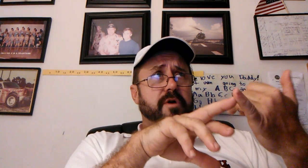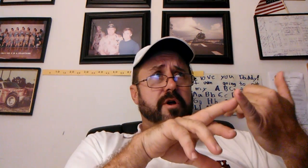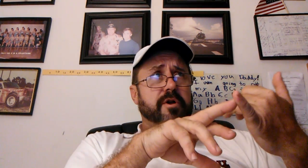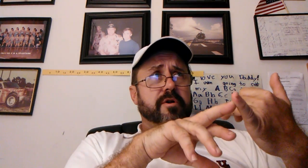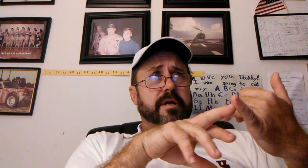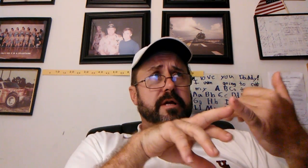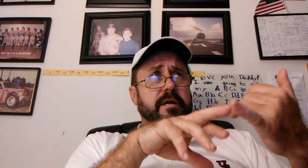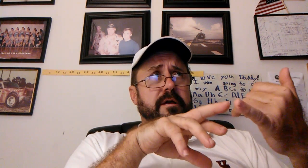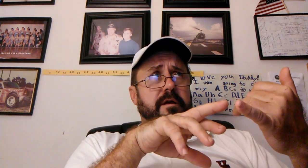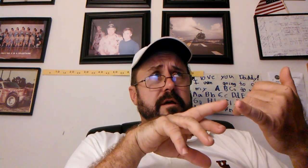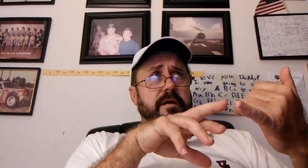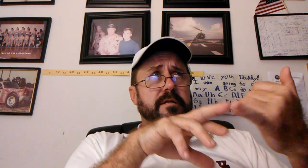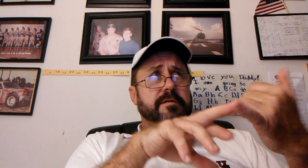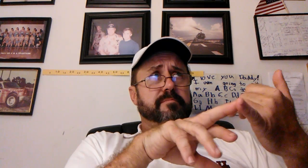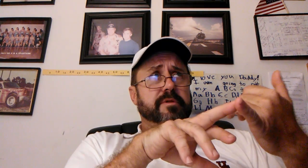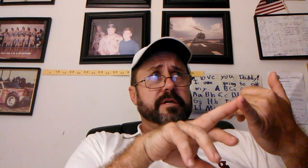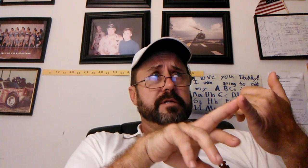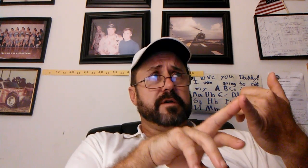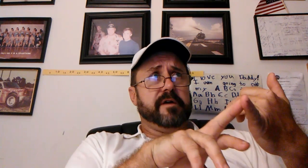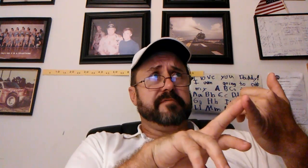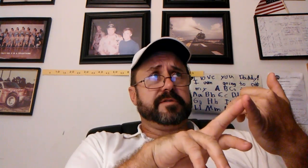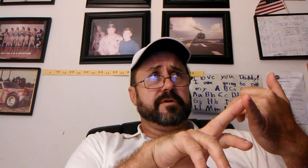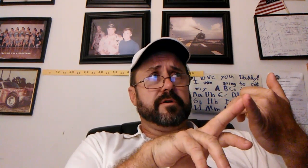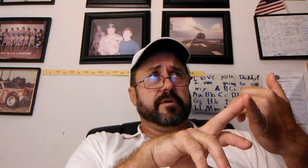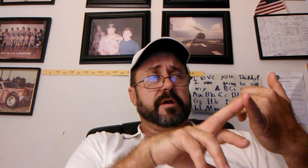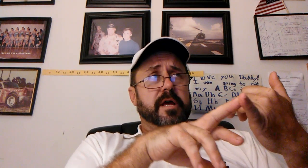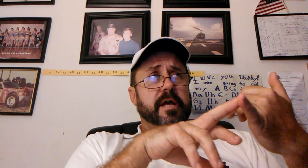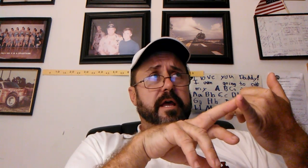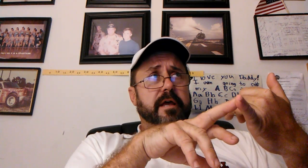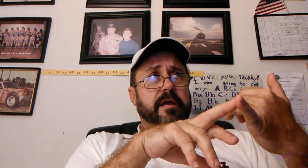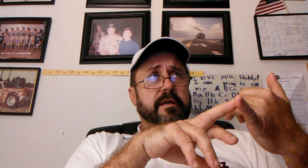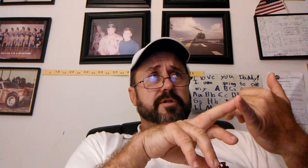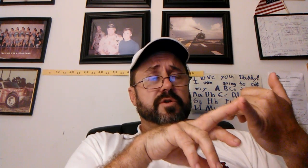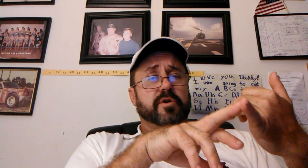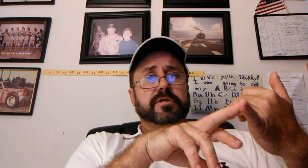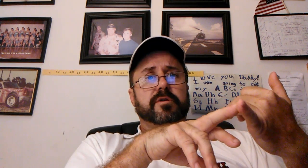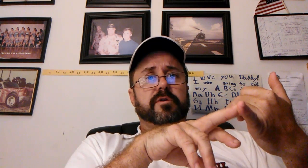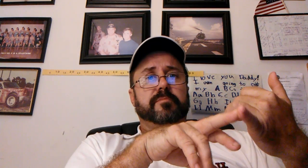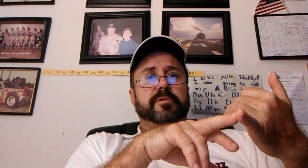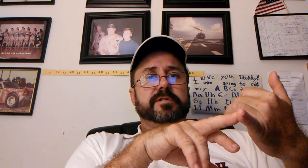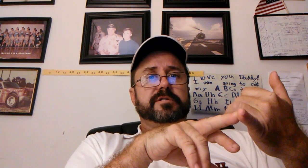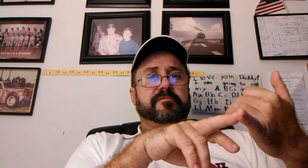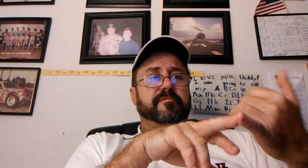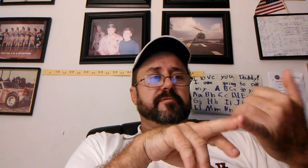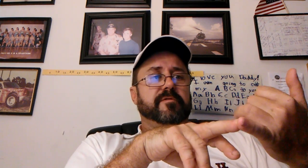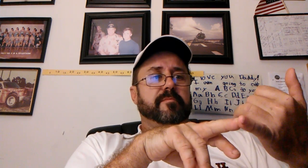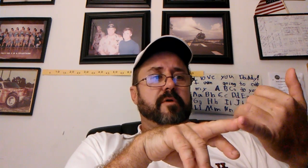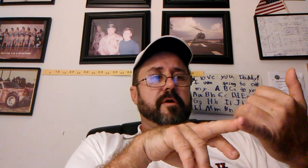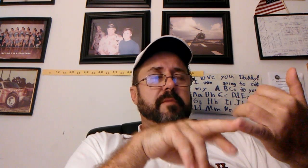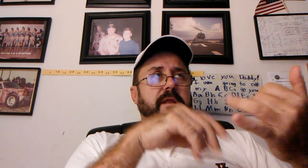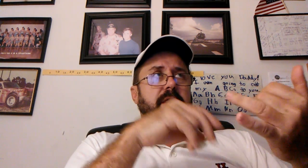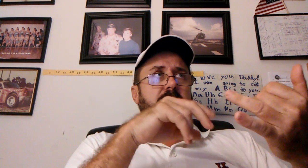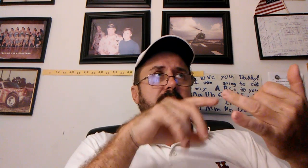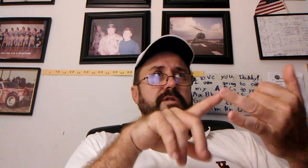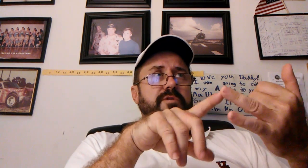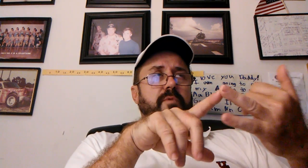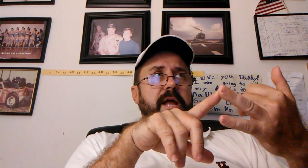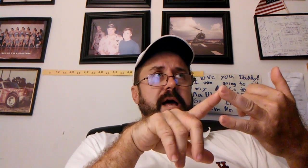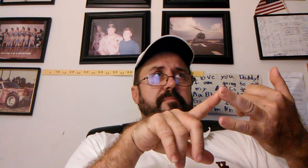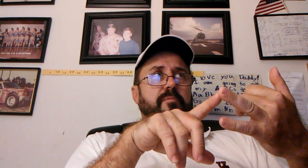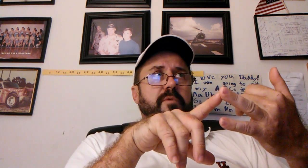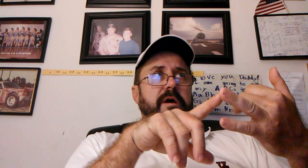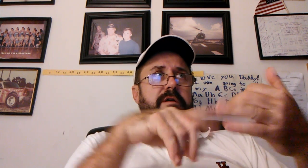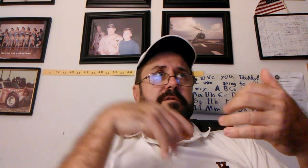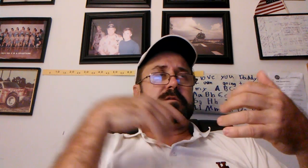daughter is a police officer, a sergeant on the police department. So, what happened was,